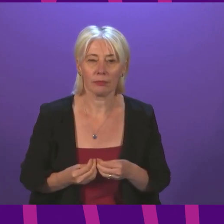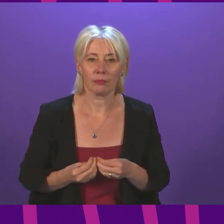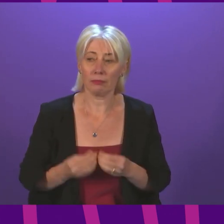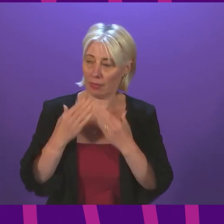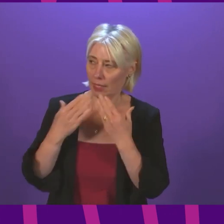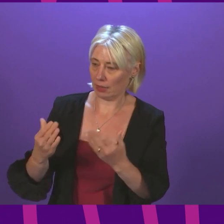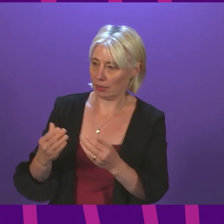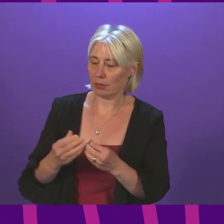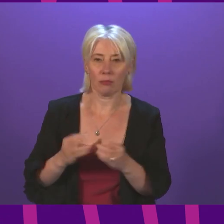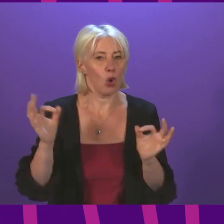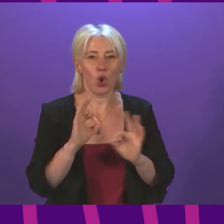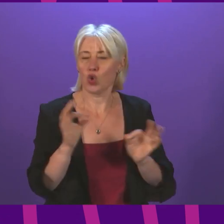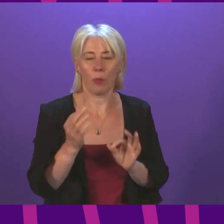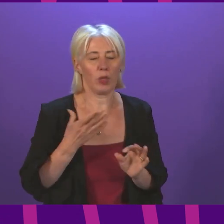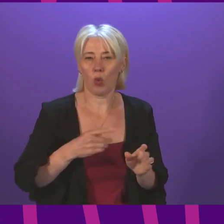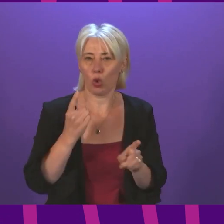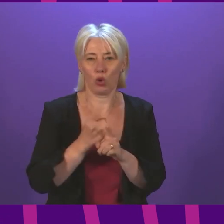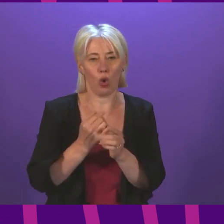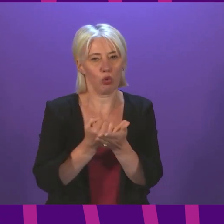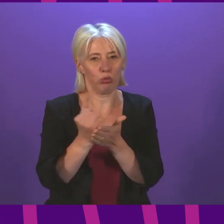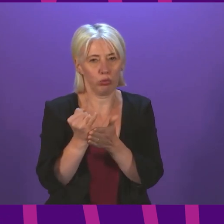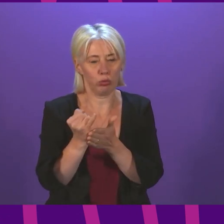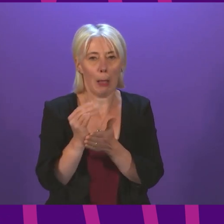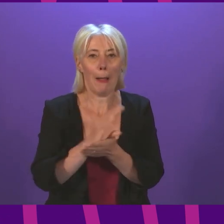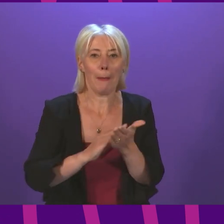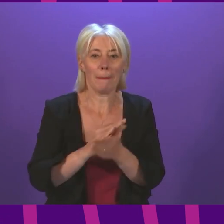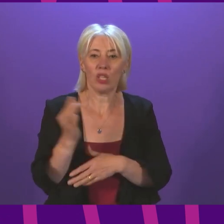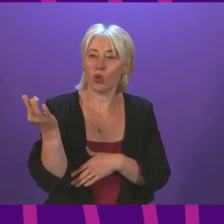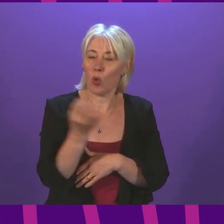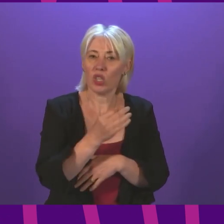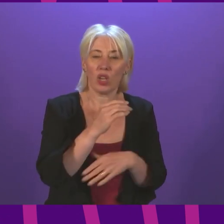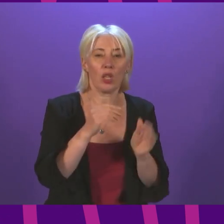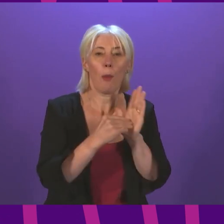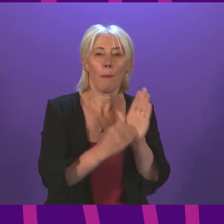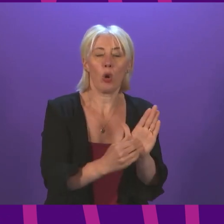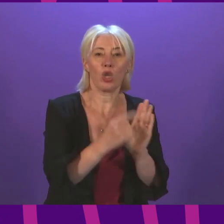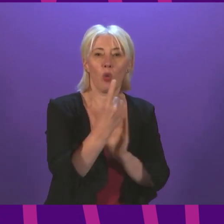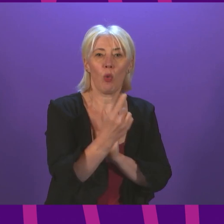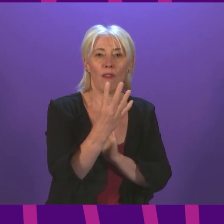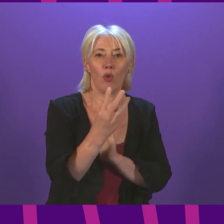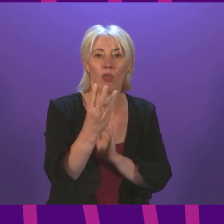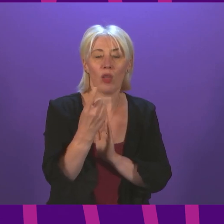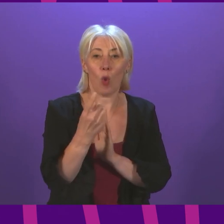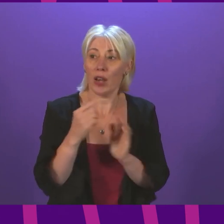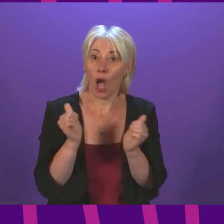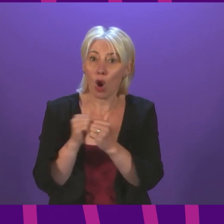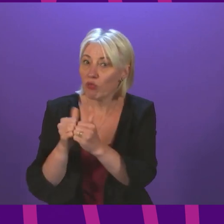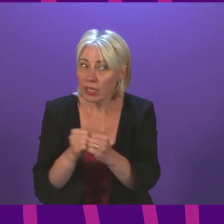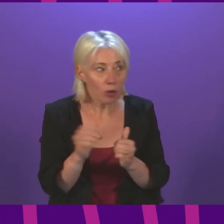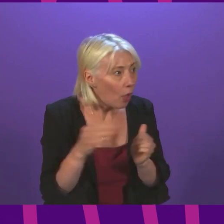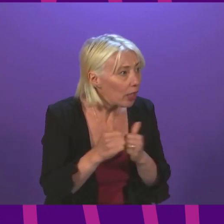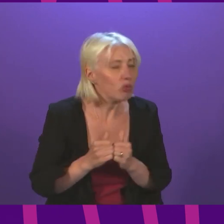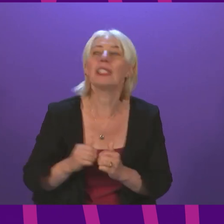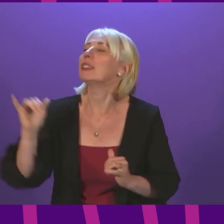Thank you. No member has asked to speak against the motion. Therefore, the question is that motion 1431 be agreed. Are we all agreed?